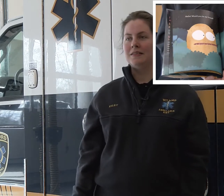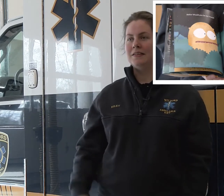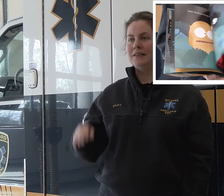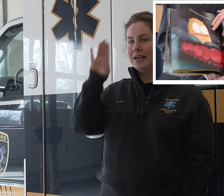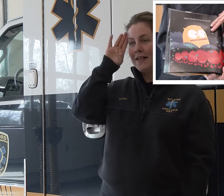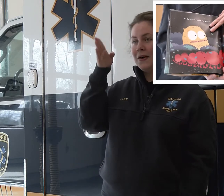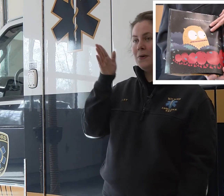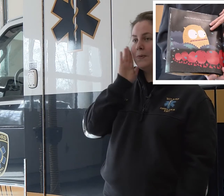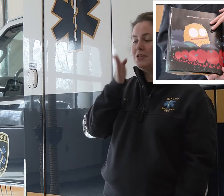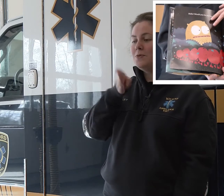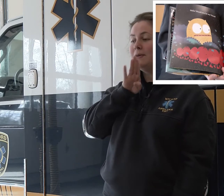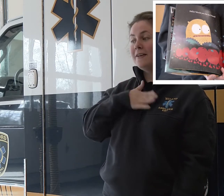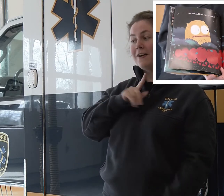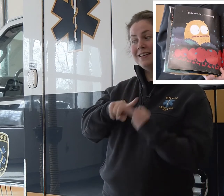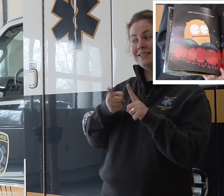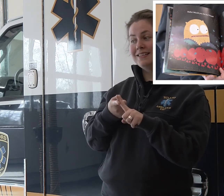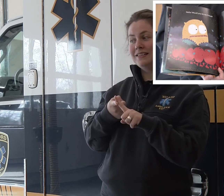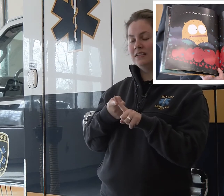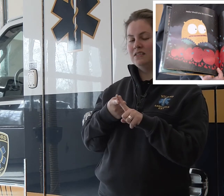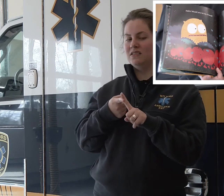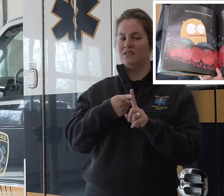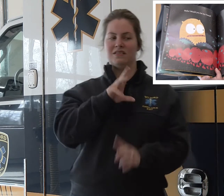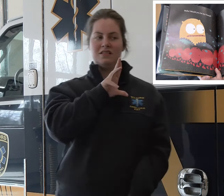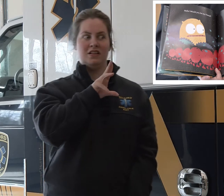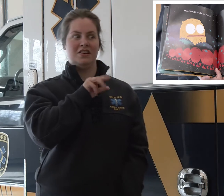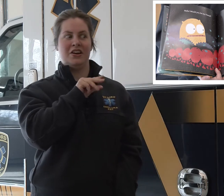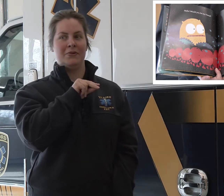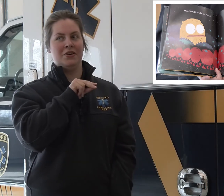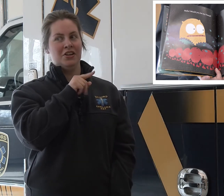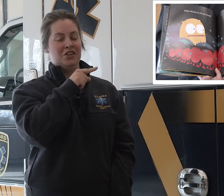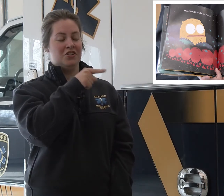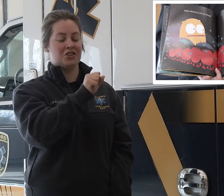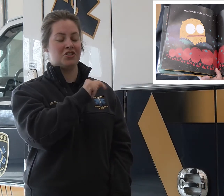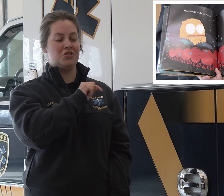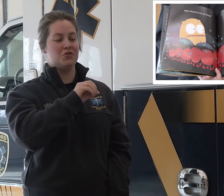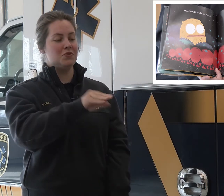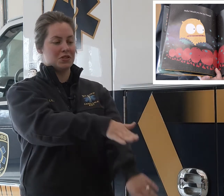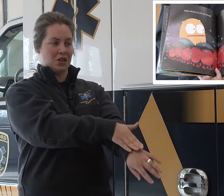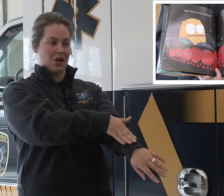Hello, would you be my friend? No, you're too slow.